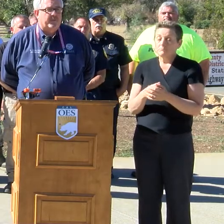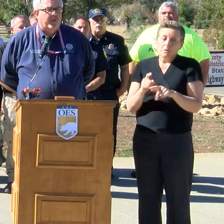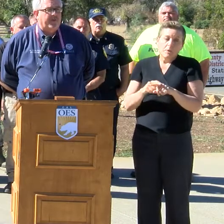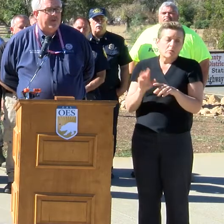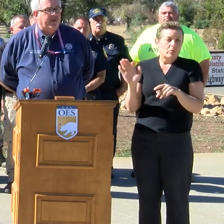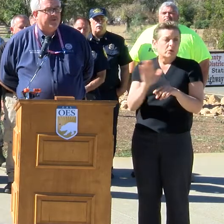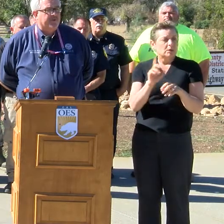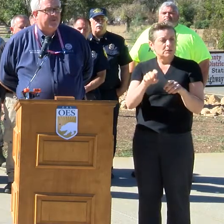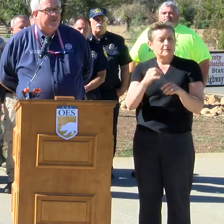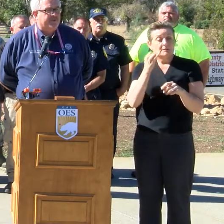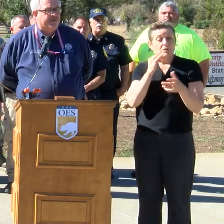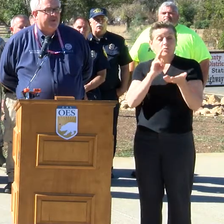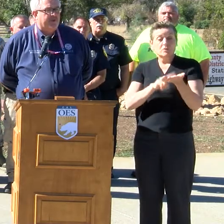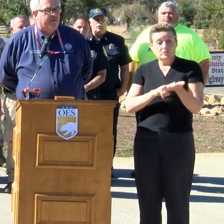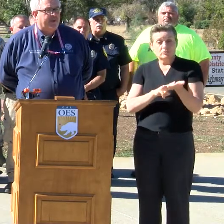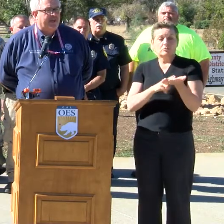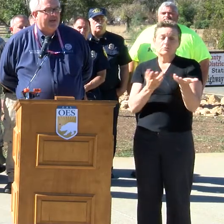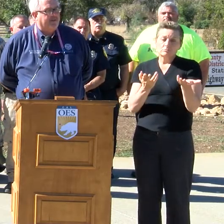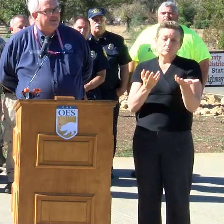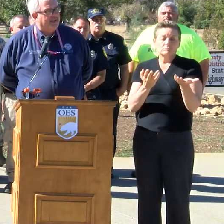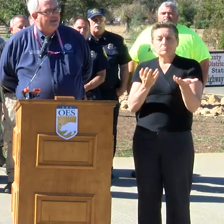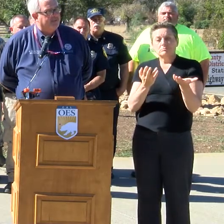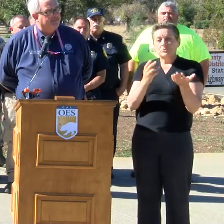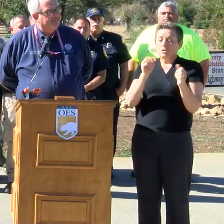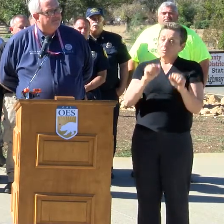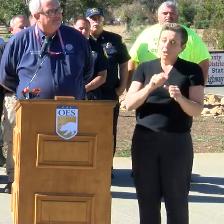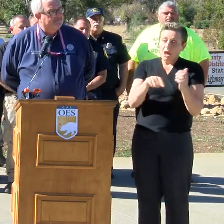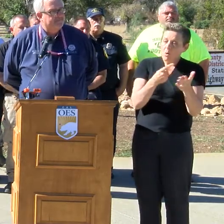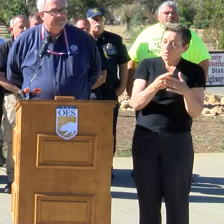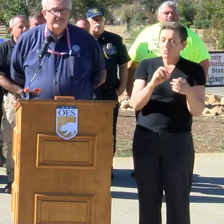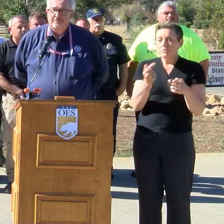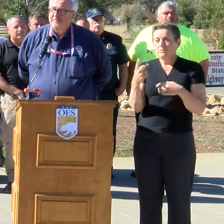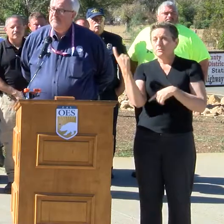their needs and whether they register with us, generally within hours to days.